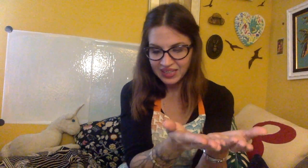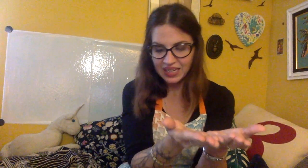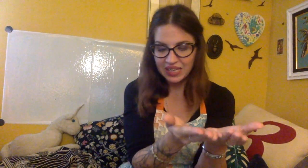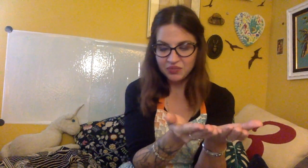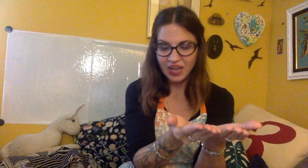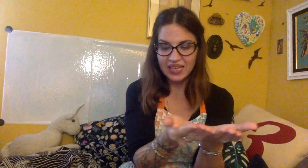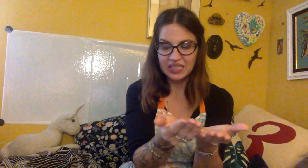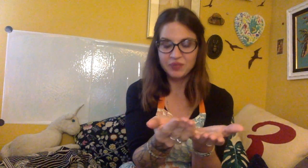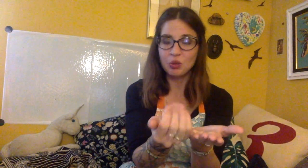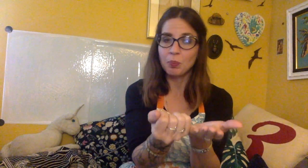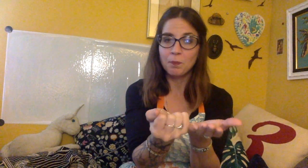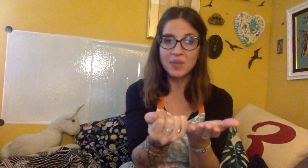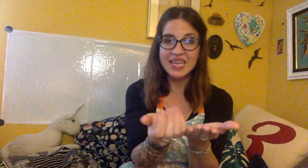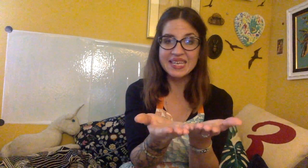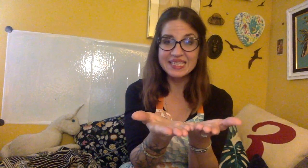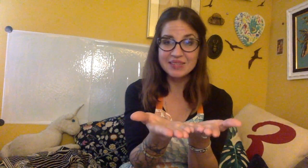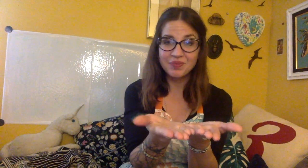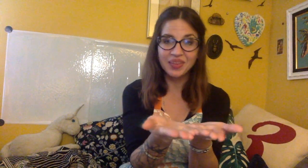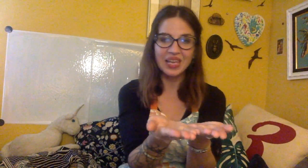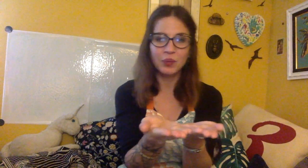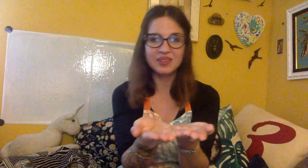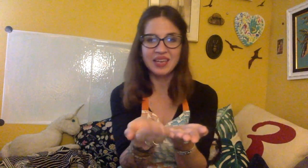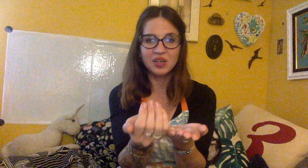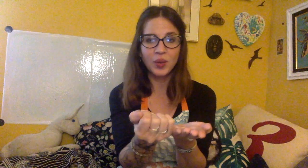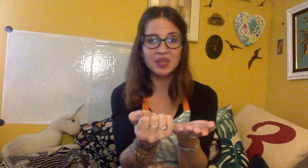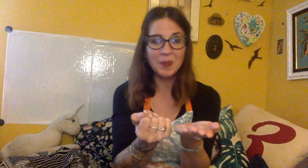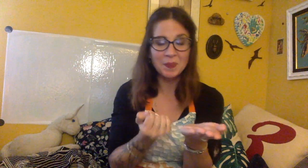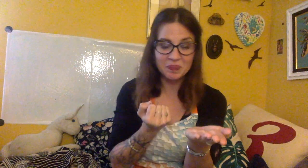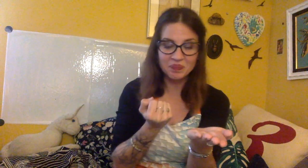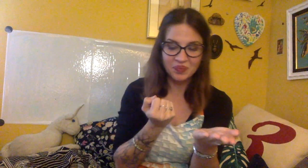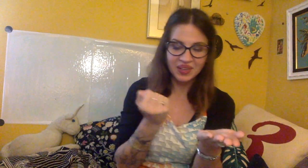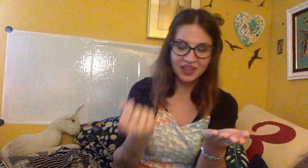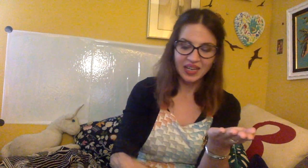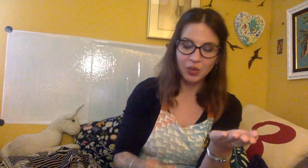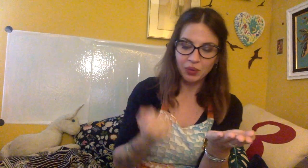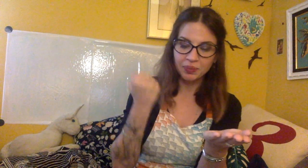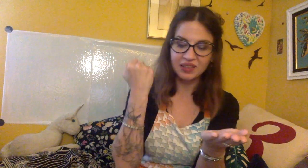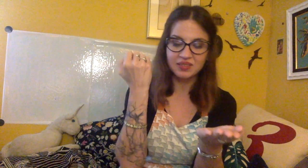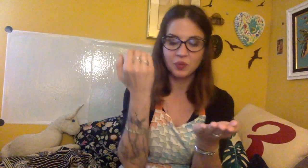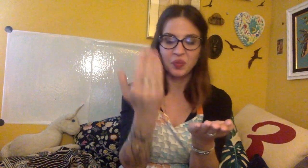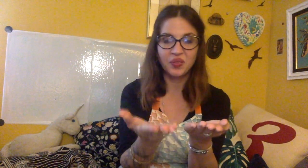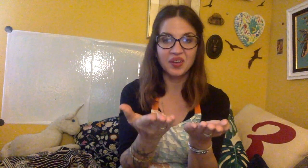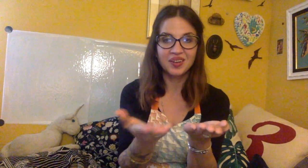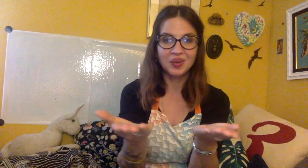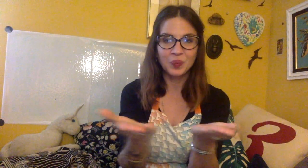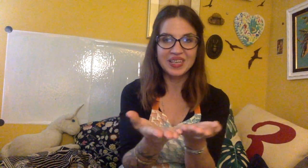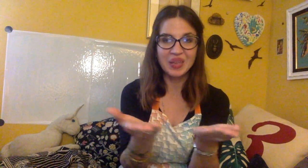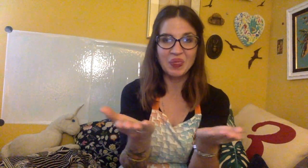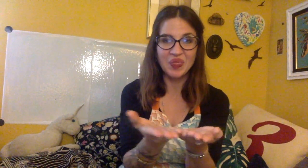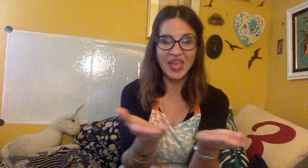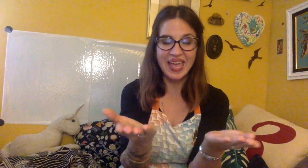If I give you min and we take away the mm and we replace it with th, we get then.